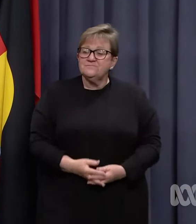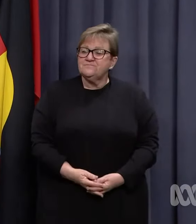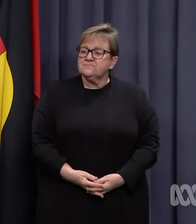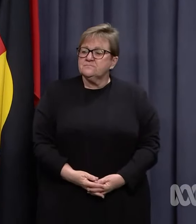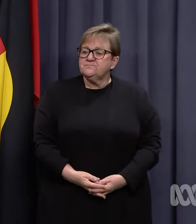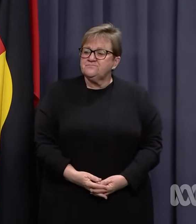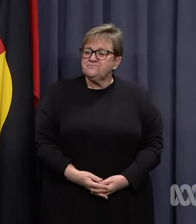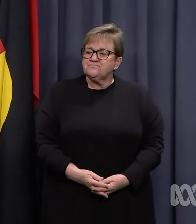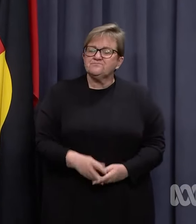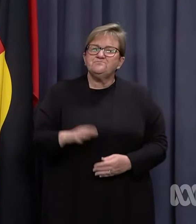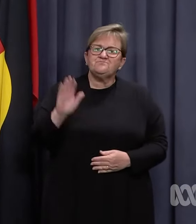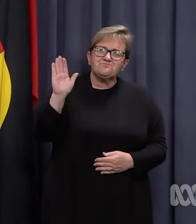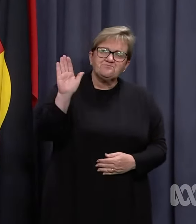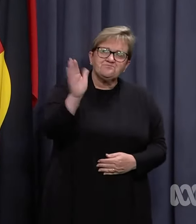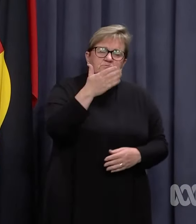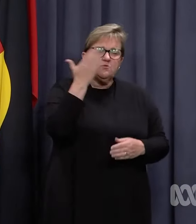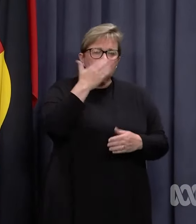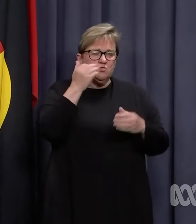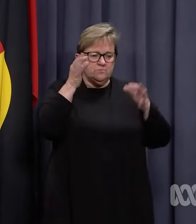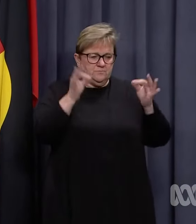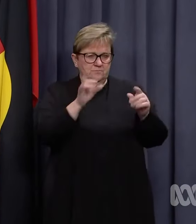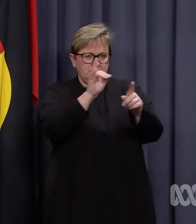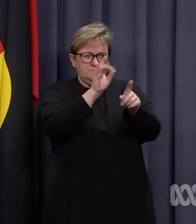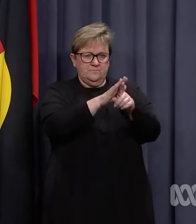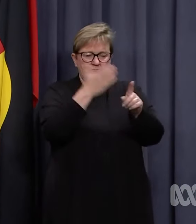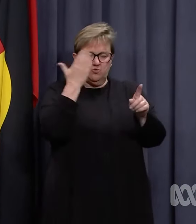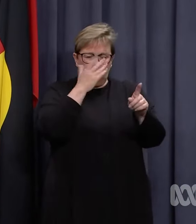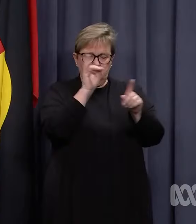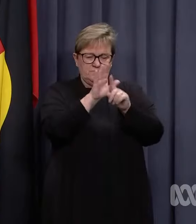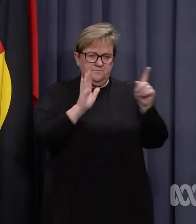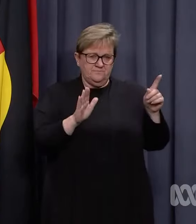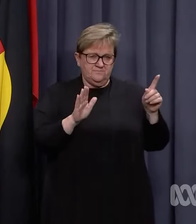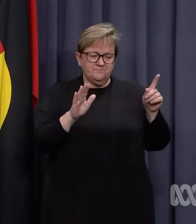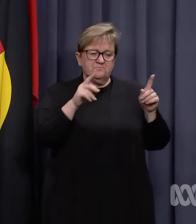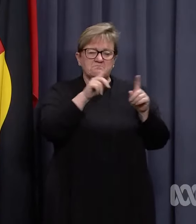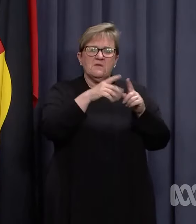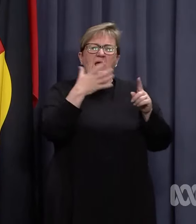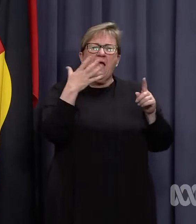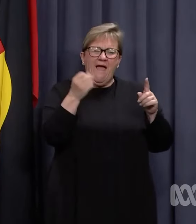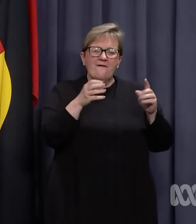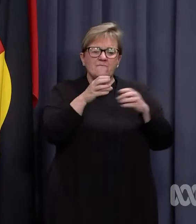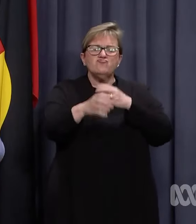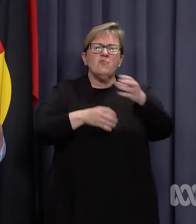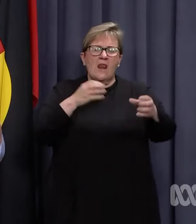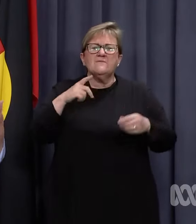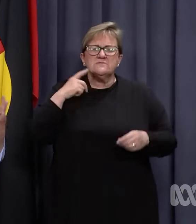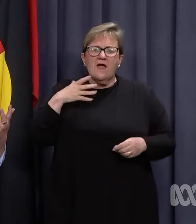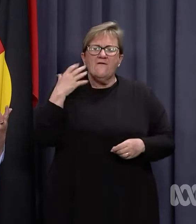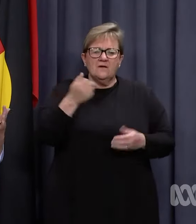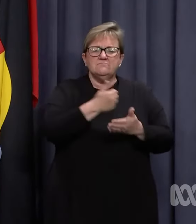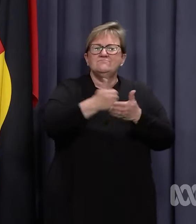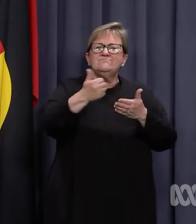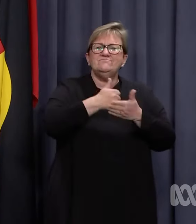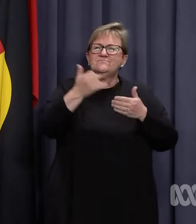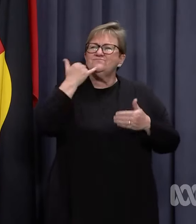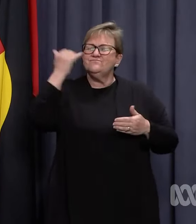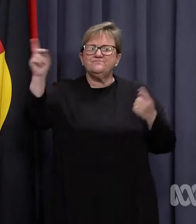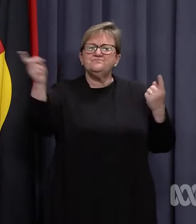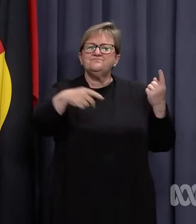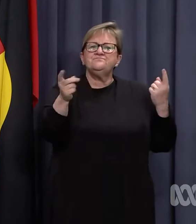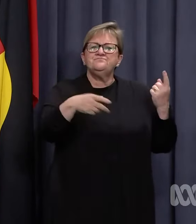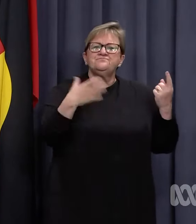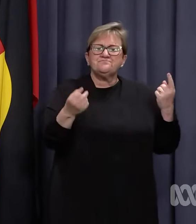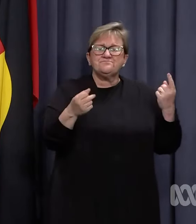So every single principal makes a decision about their own staffing. Many of them will have a pool of relief staff that they regularly use,